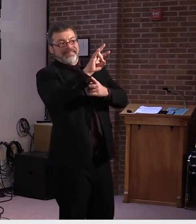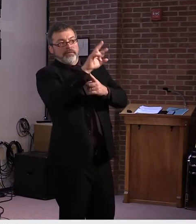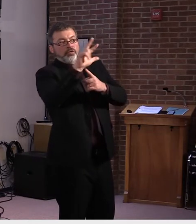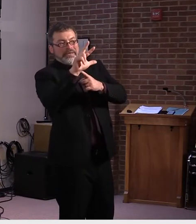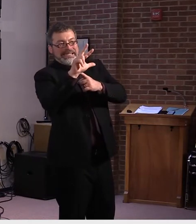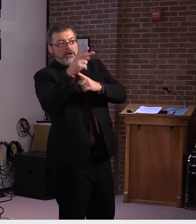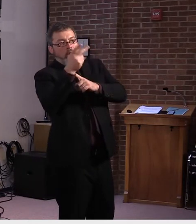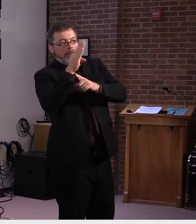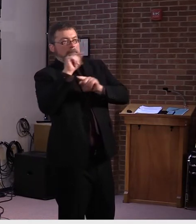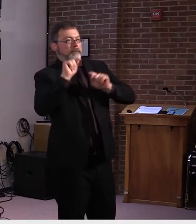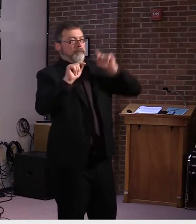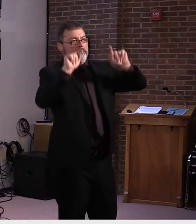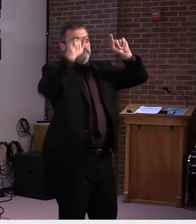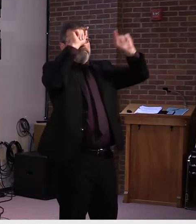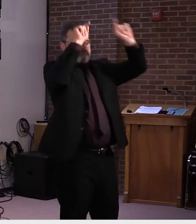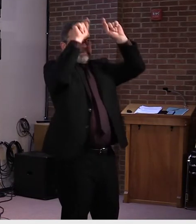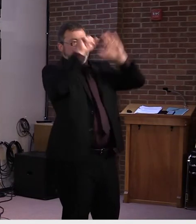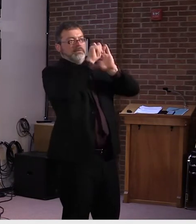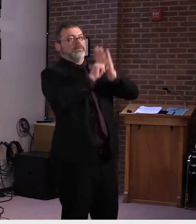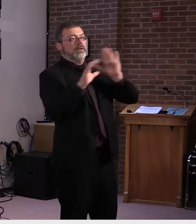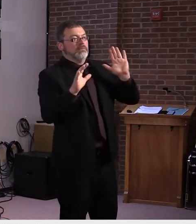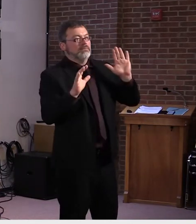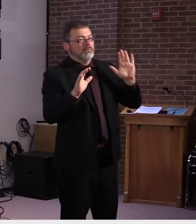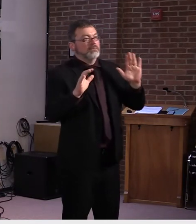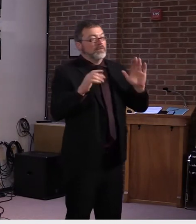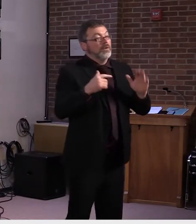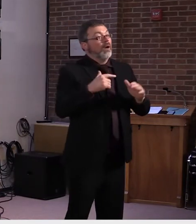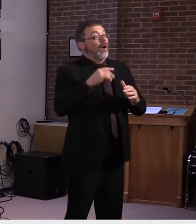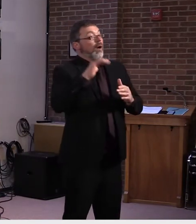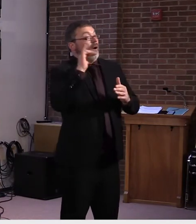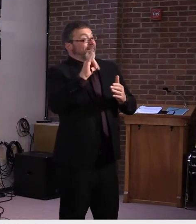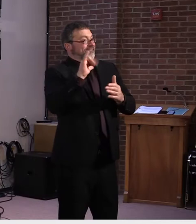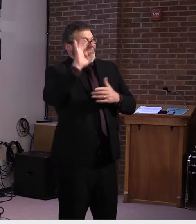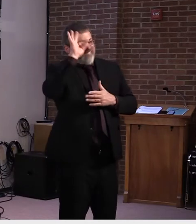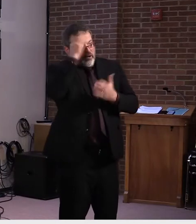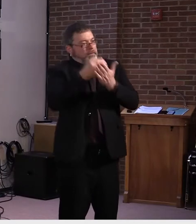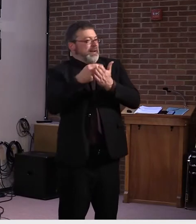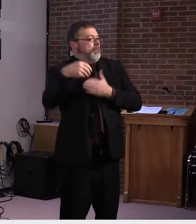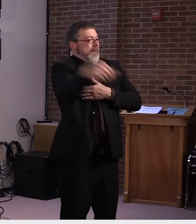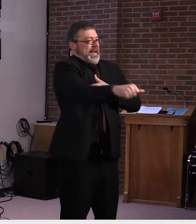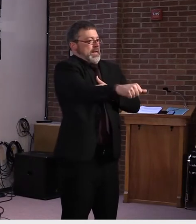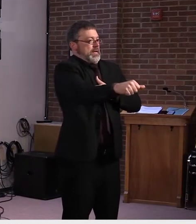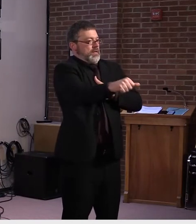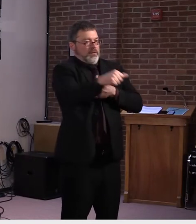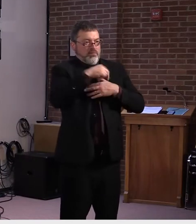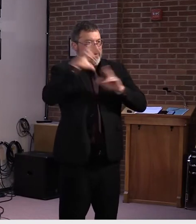using the Coronavirus Relief Fund monies out of that in order to fund these.